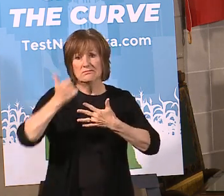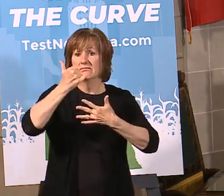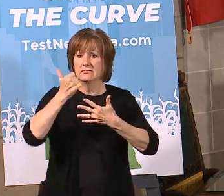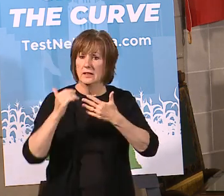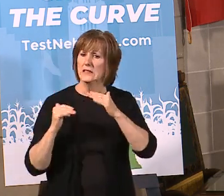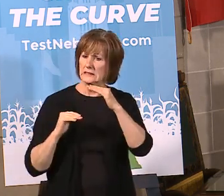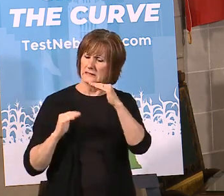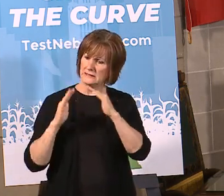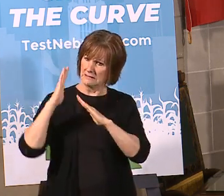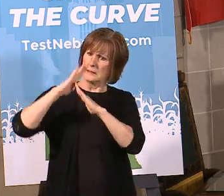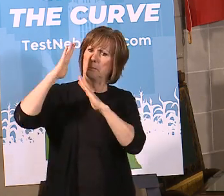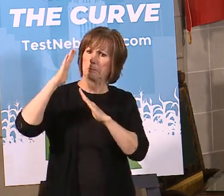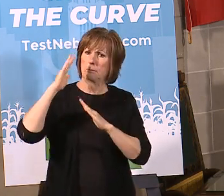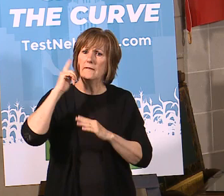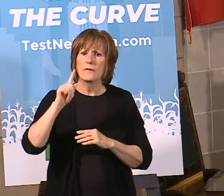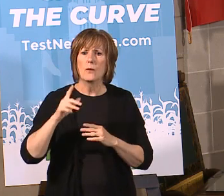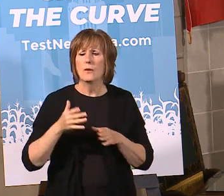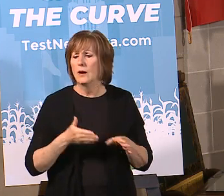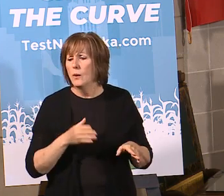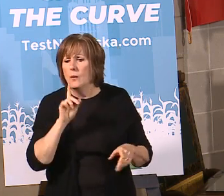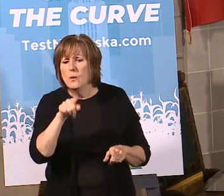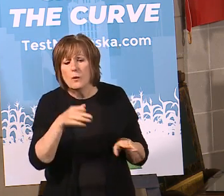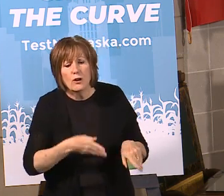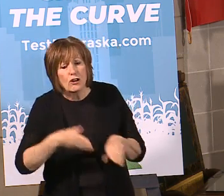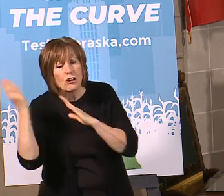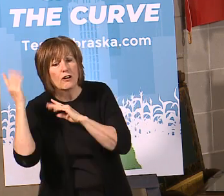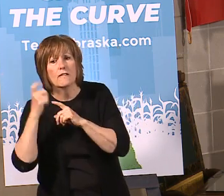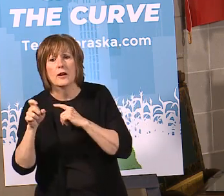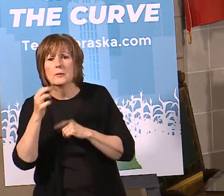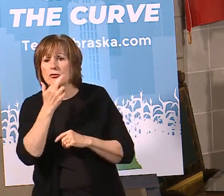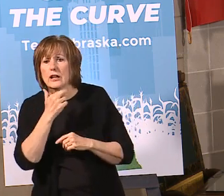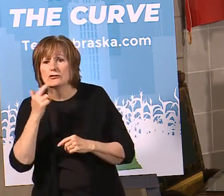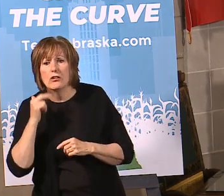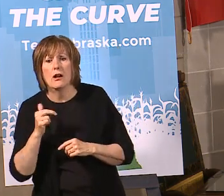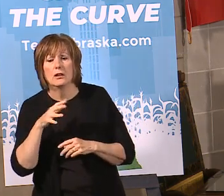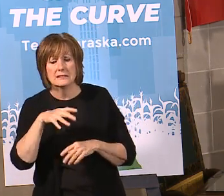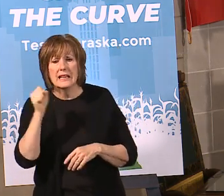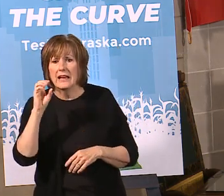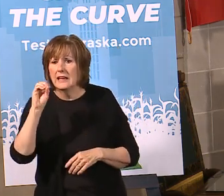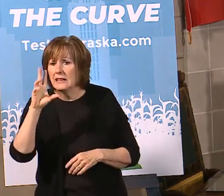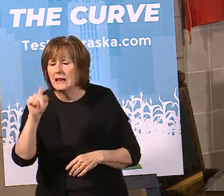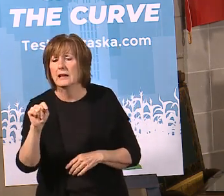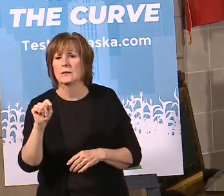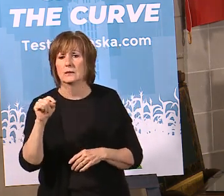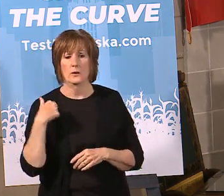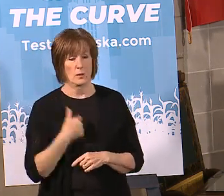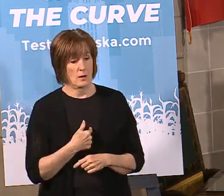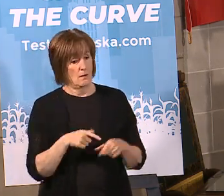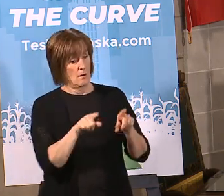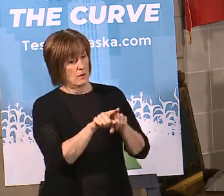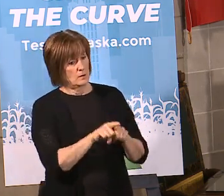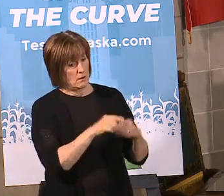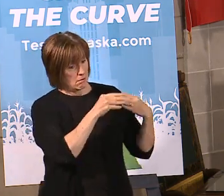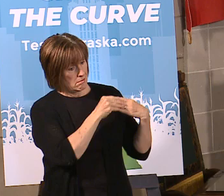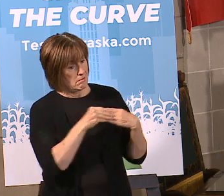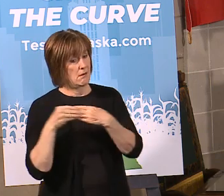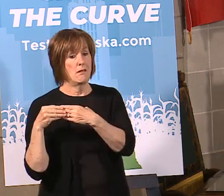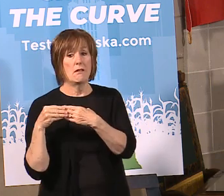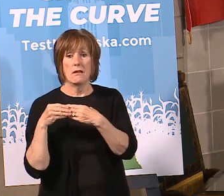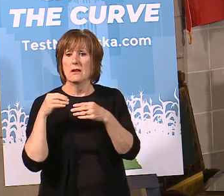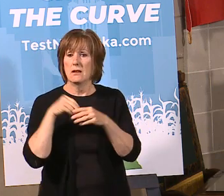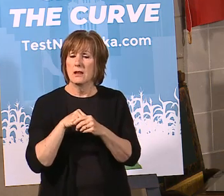nation for takeout services from restaurants during the pandemic. Our state has also led the way